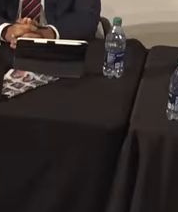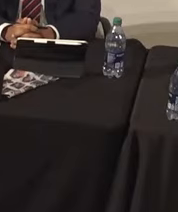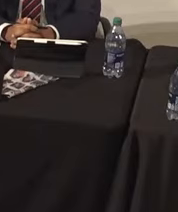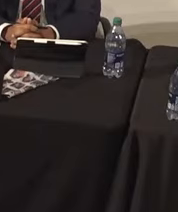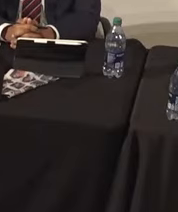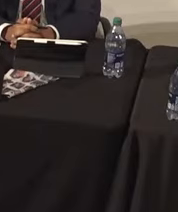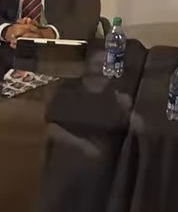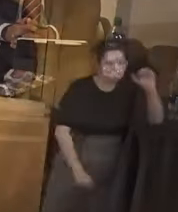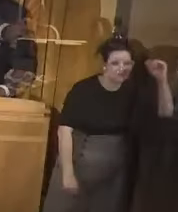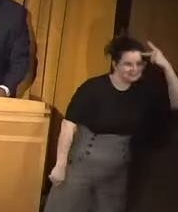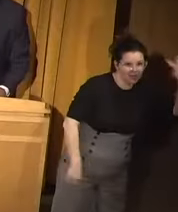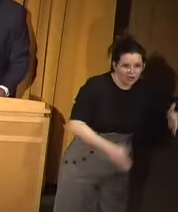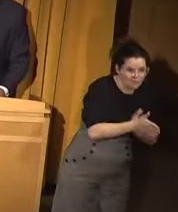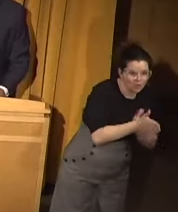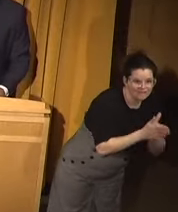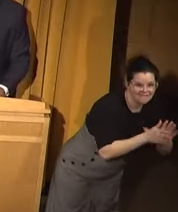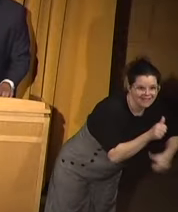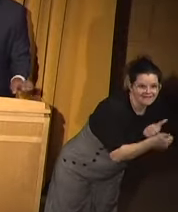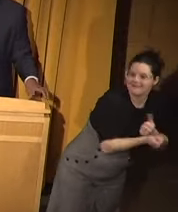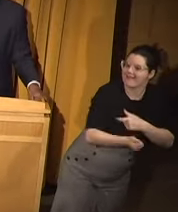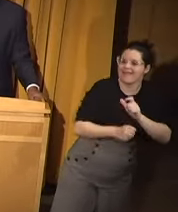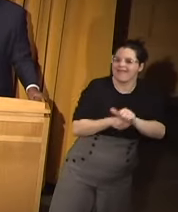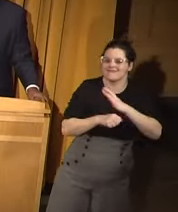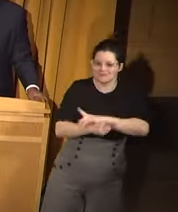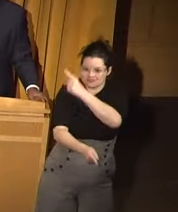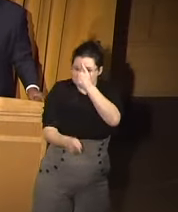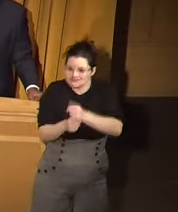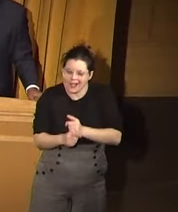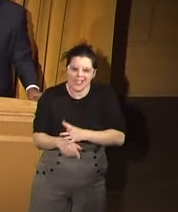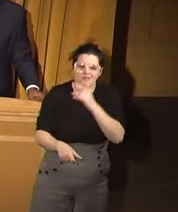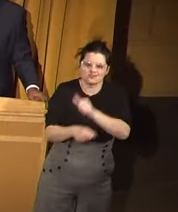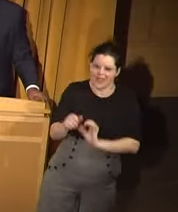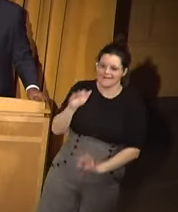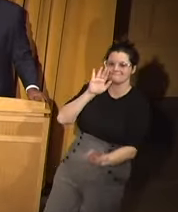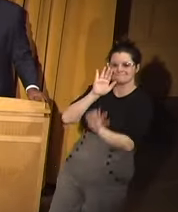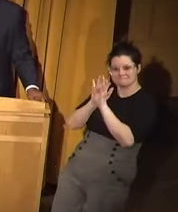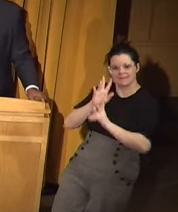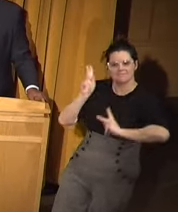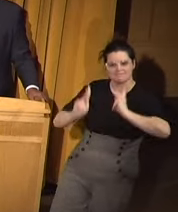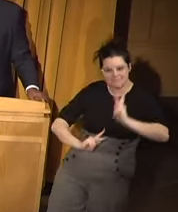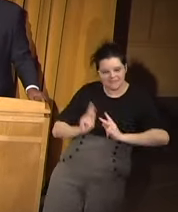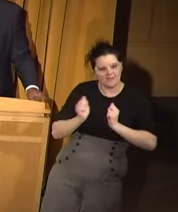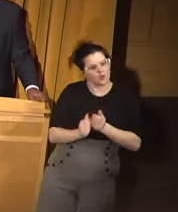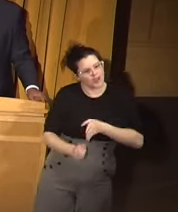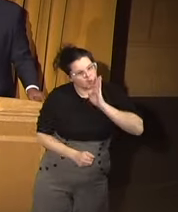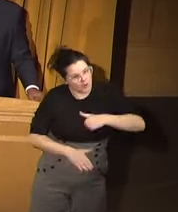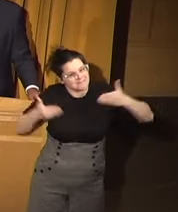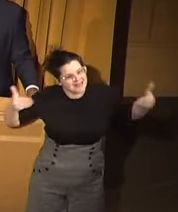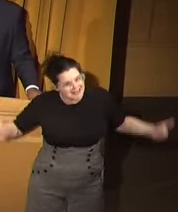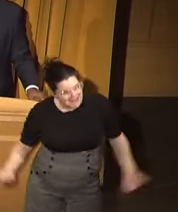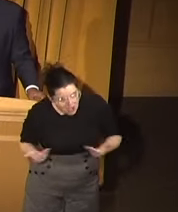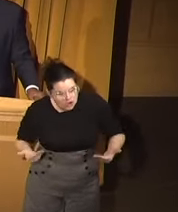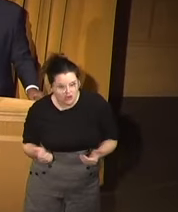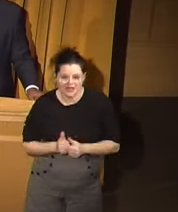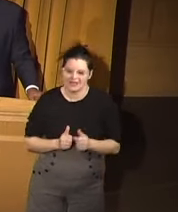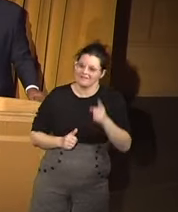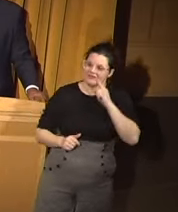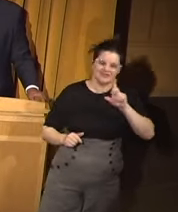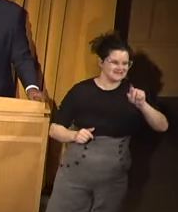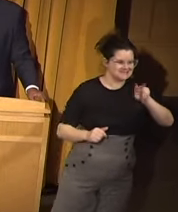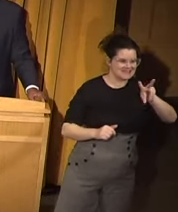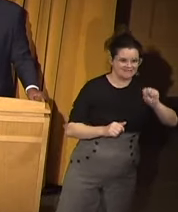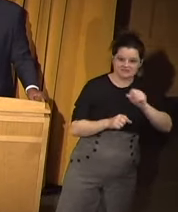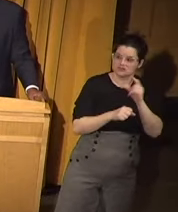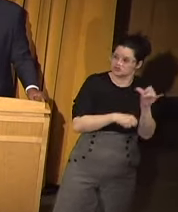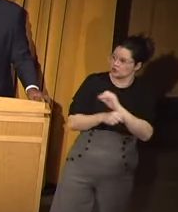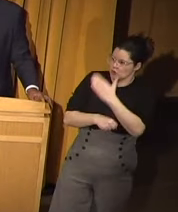political. It is done right with the right selection of individuals who are going to be here. So, Davis, too. You do know how we